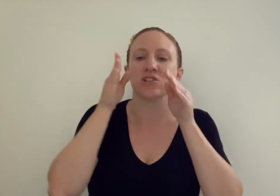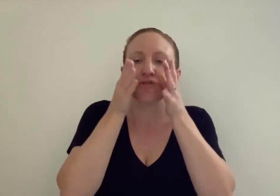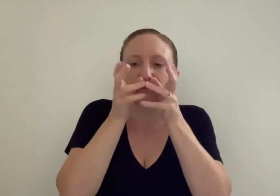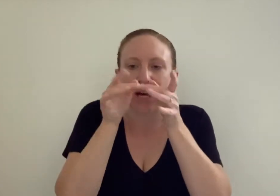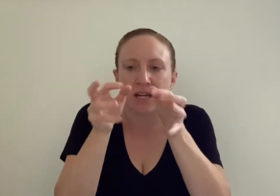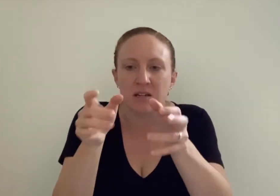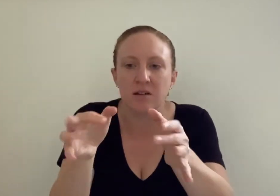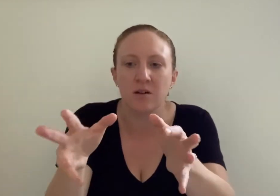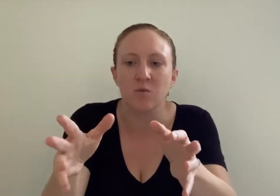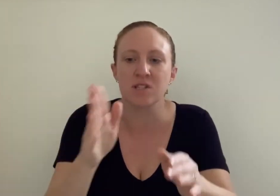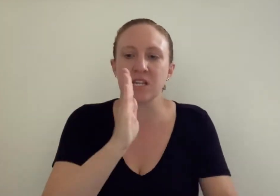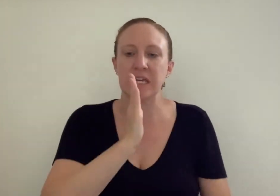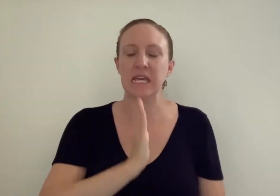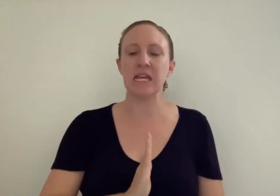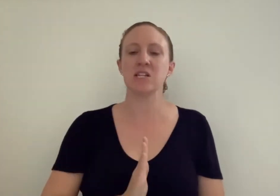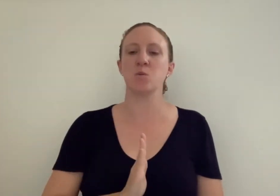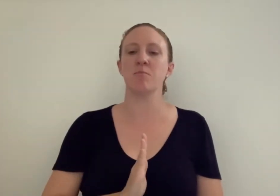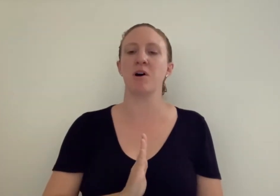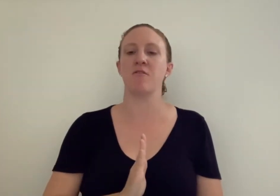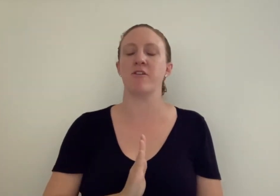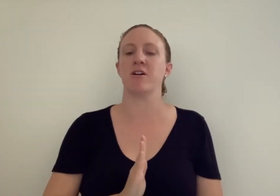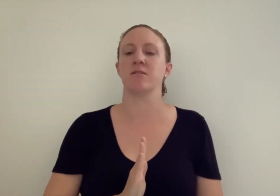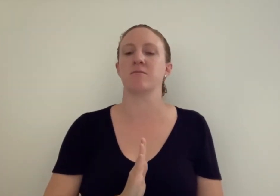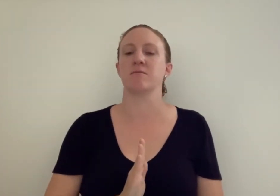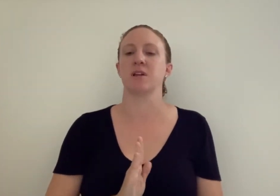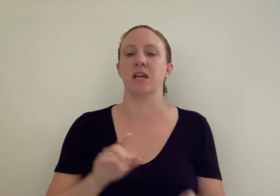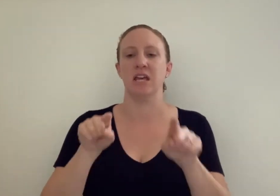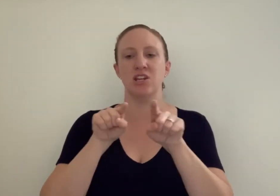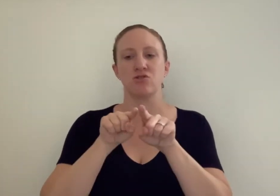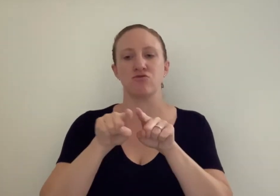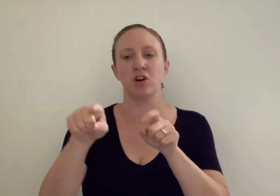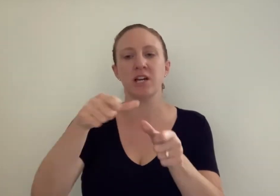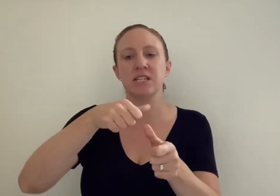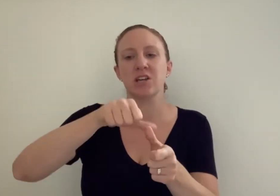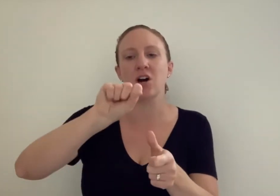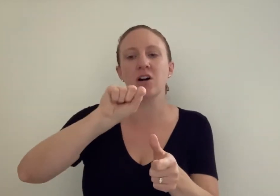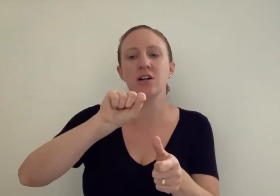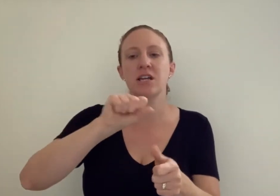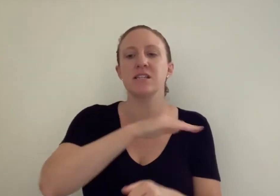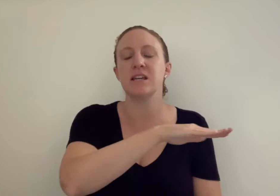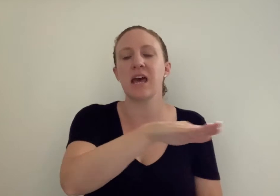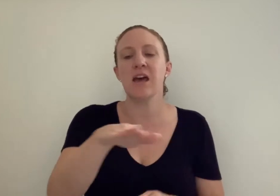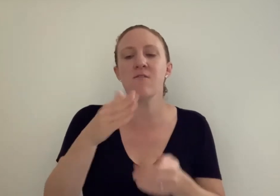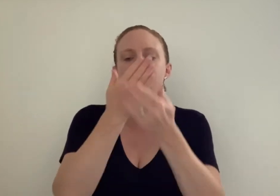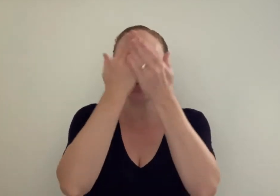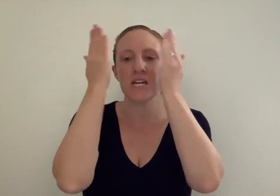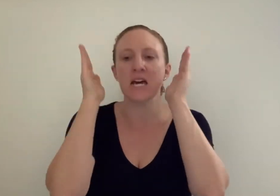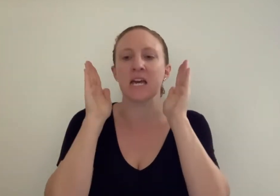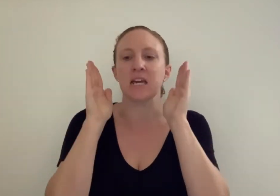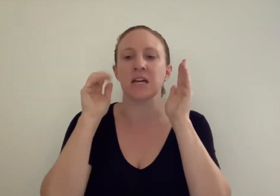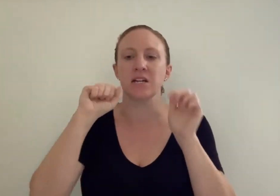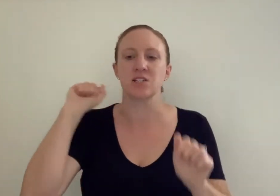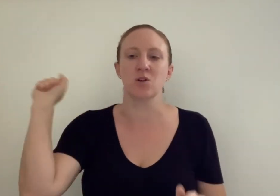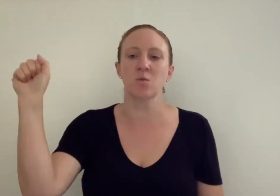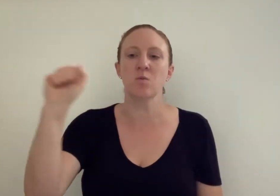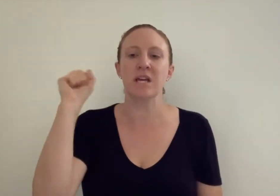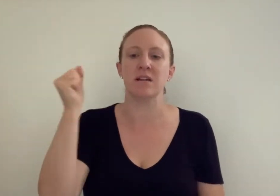dragon, was the keenest one by far. He tried his hardest list every day to win